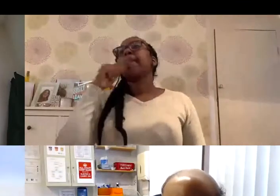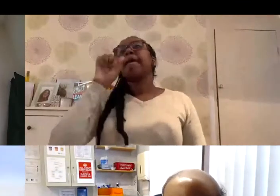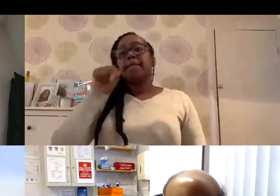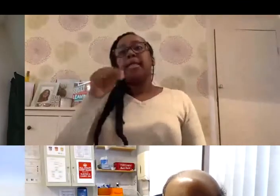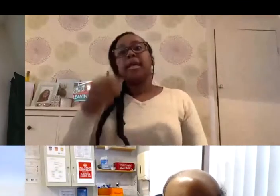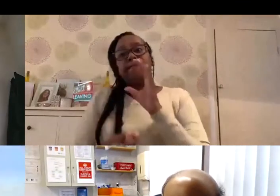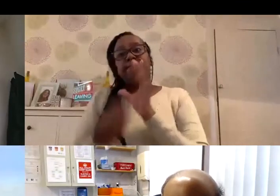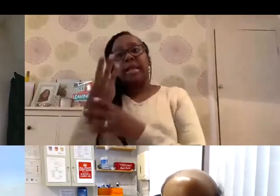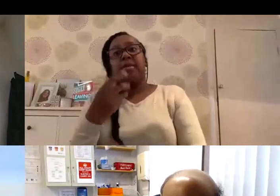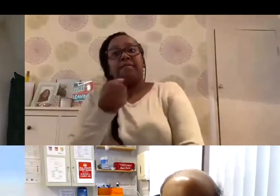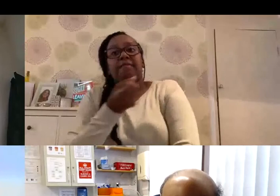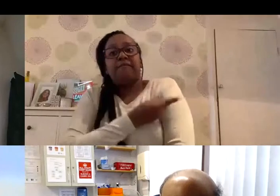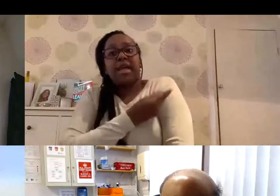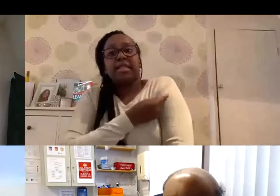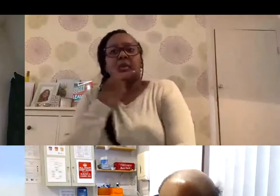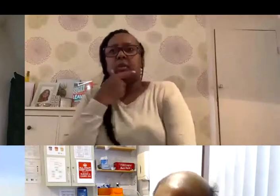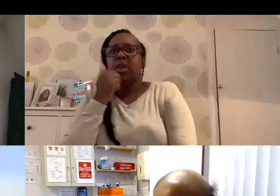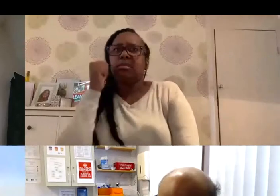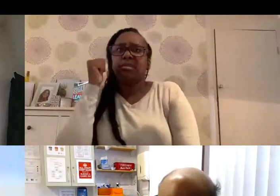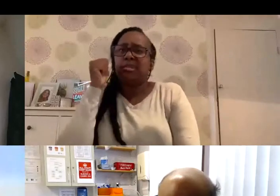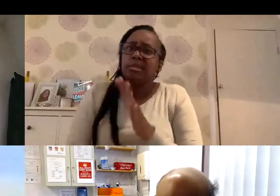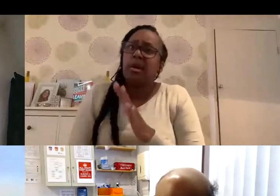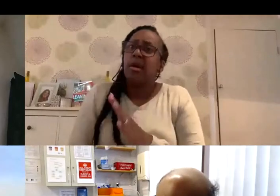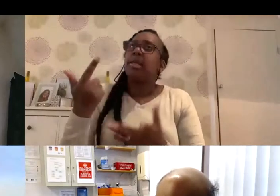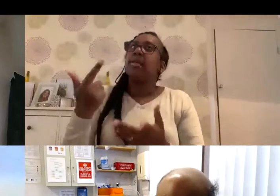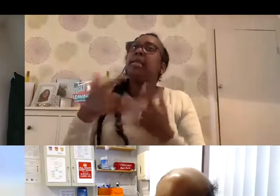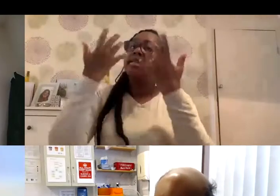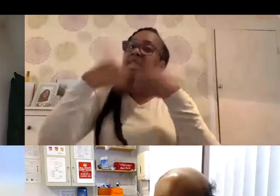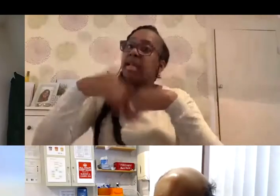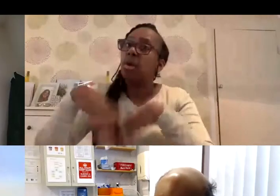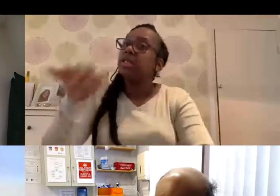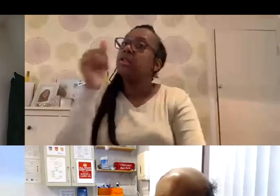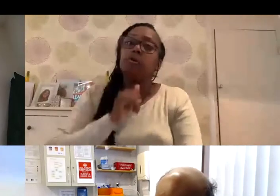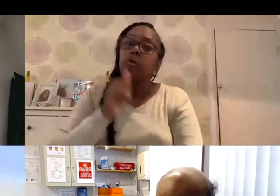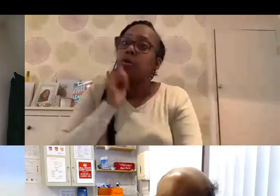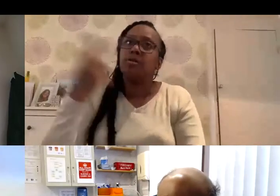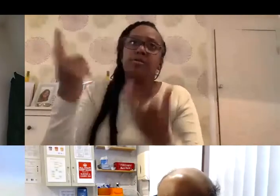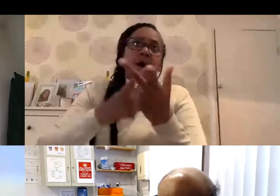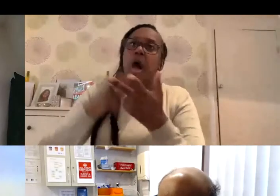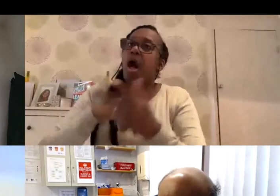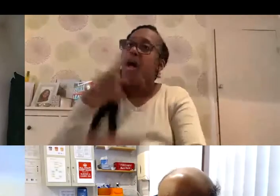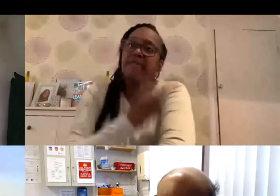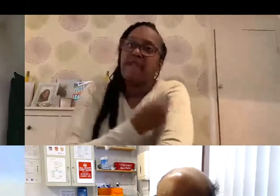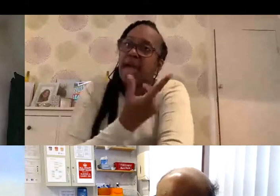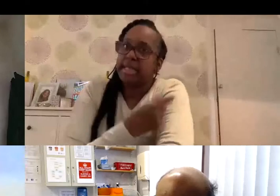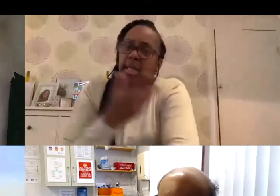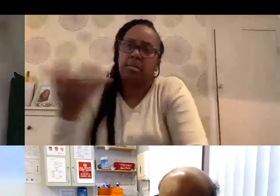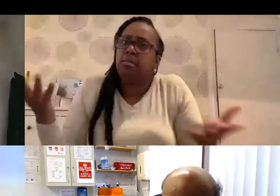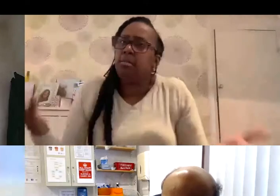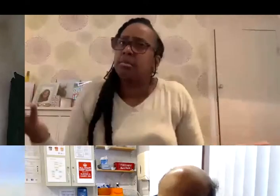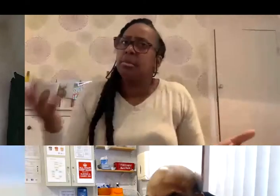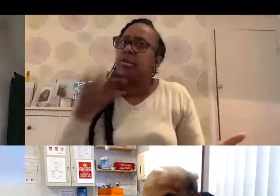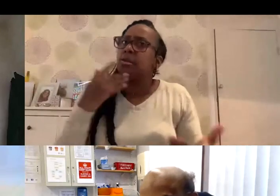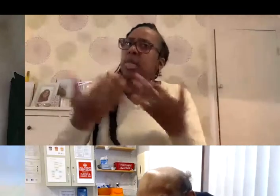this vaccine, we weren't starting from scratch. The technology had been used for other vaccines, like the Ebola vaccine. So, so